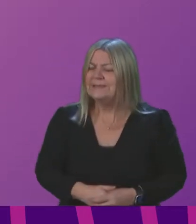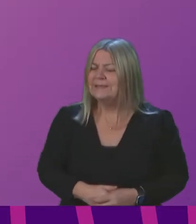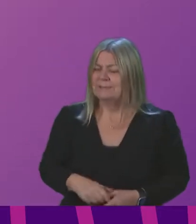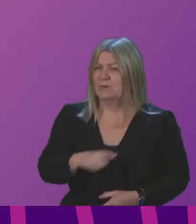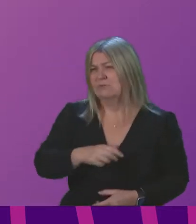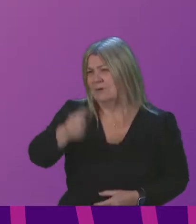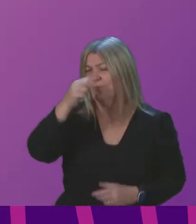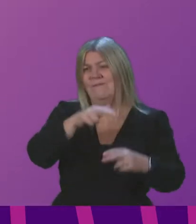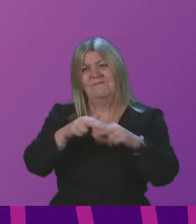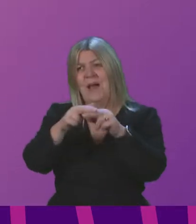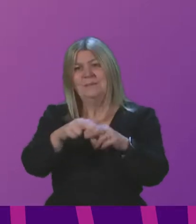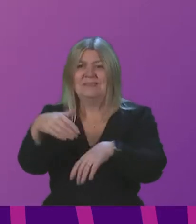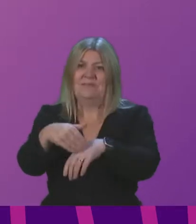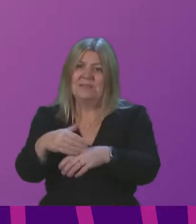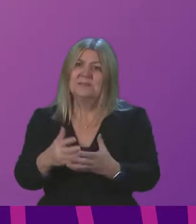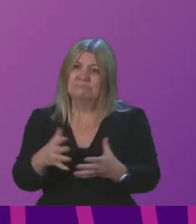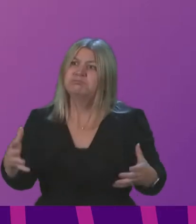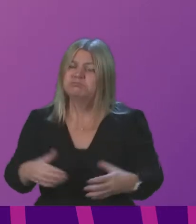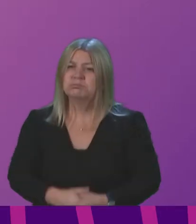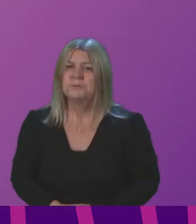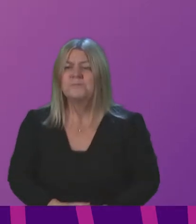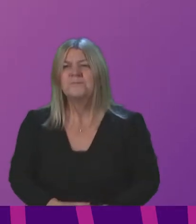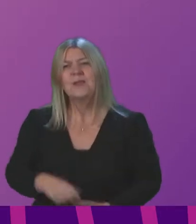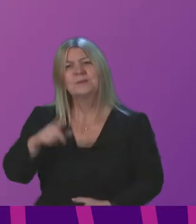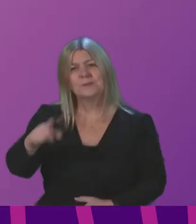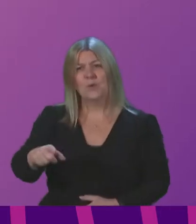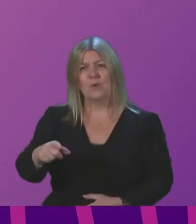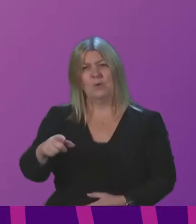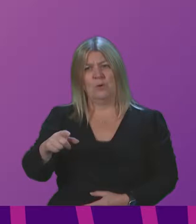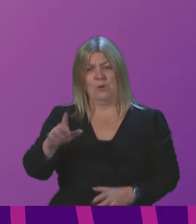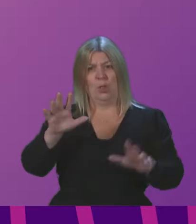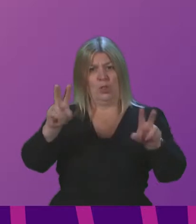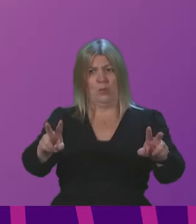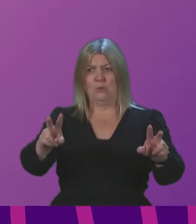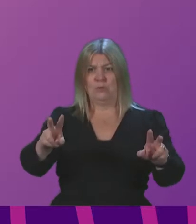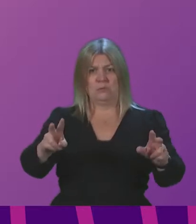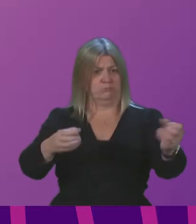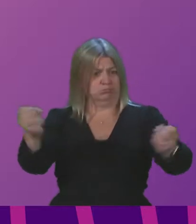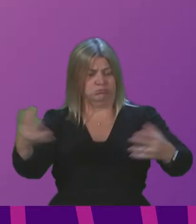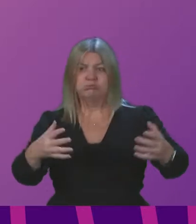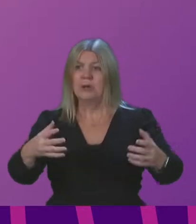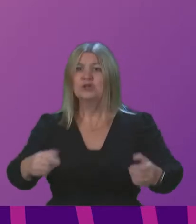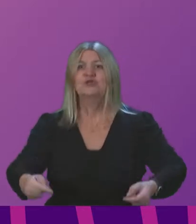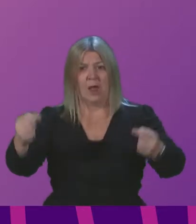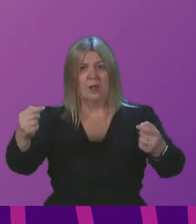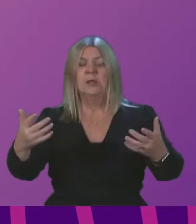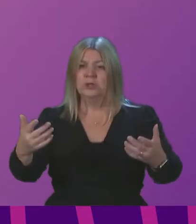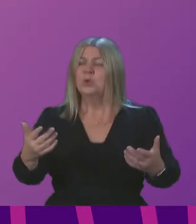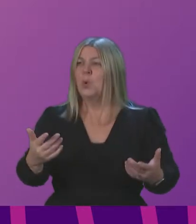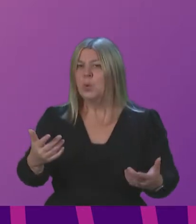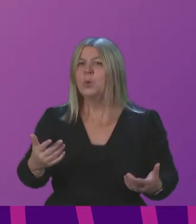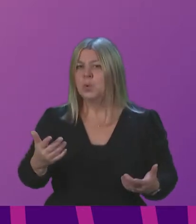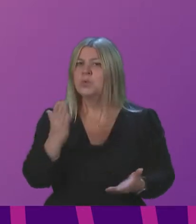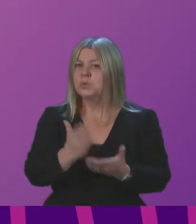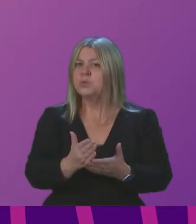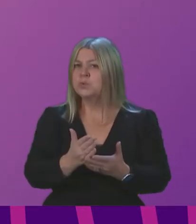hard pushed so when we talk about the scale of that challenge now and we can also think about the huge disruption that we know is